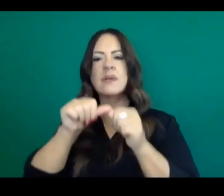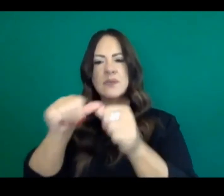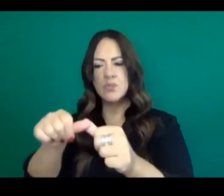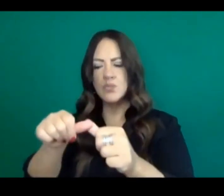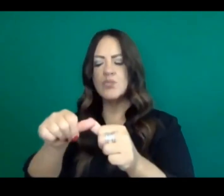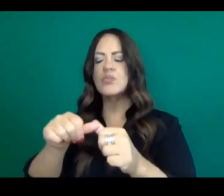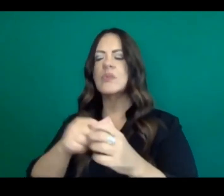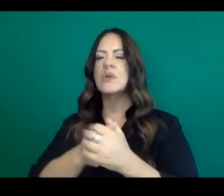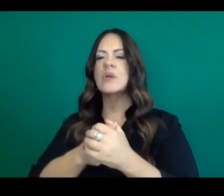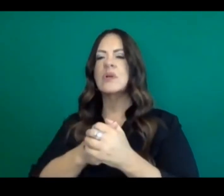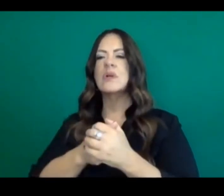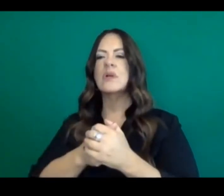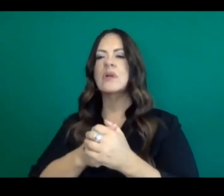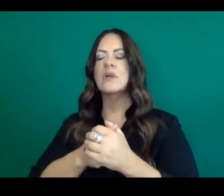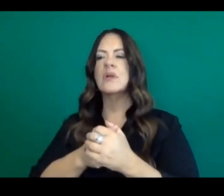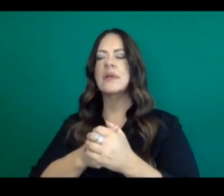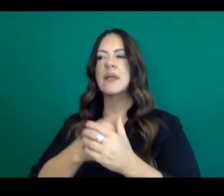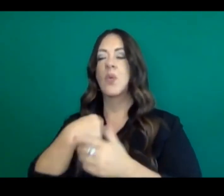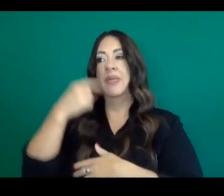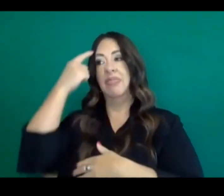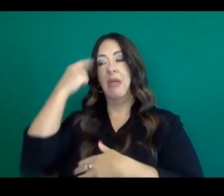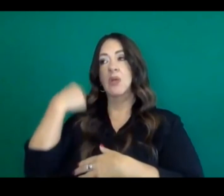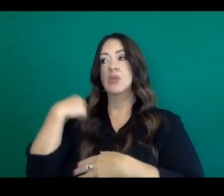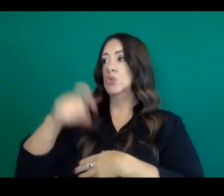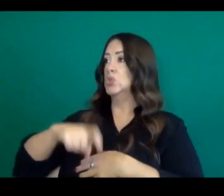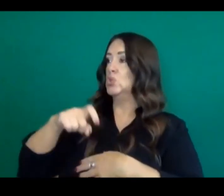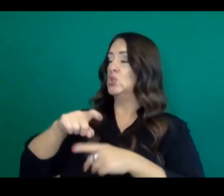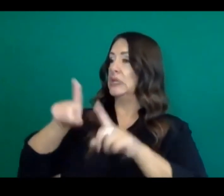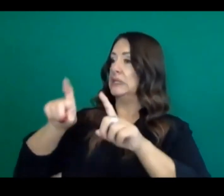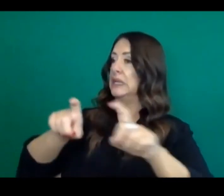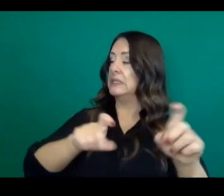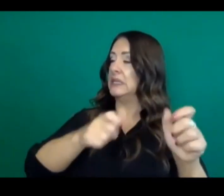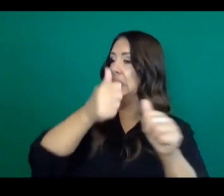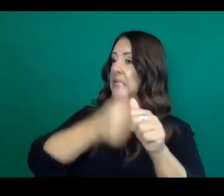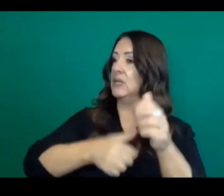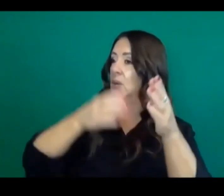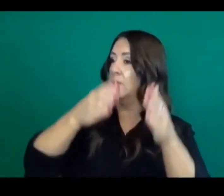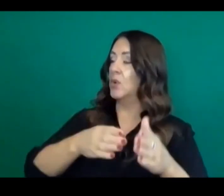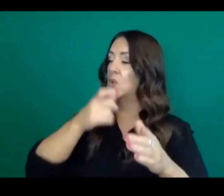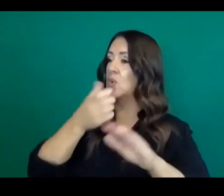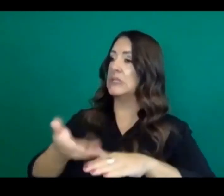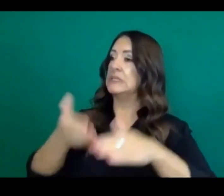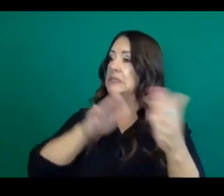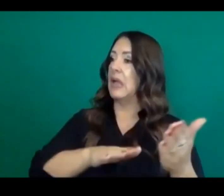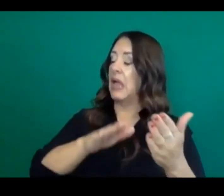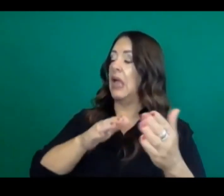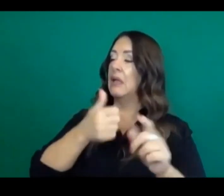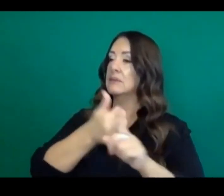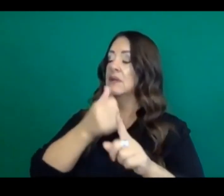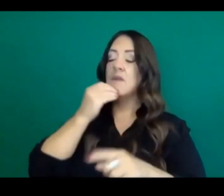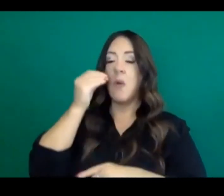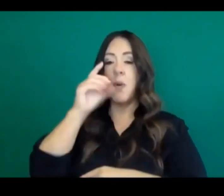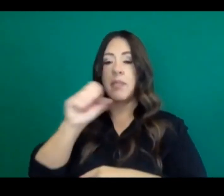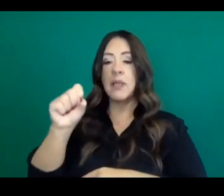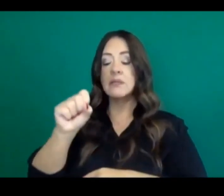asking questions of, should we test, uh, every individual who's passed away who's homeless for COVID, but also trying to be more